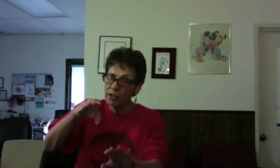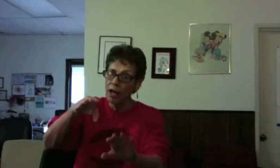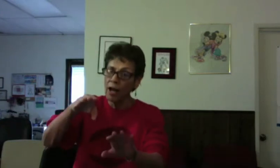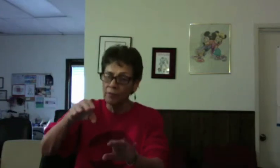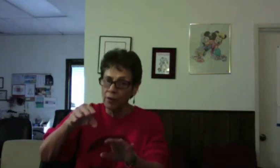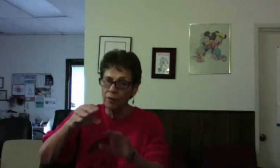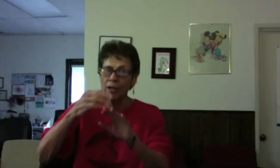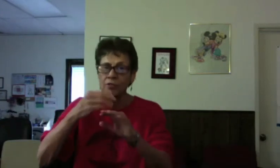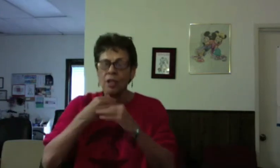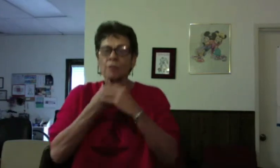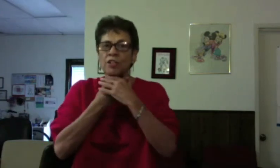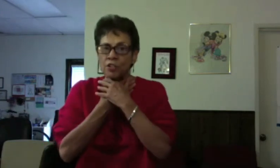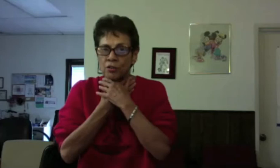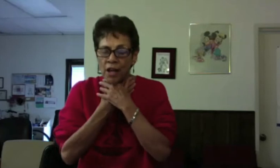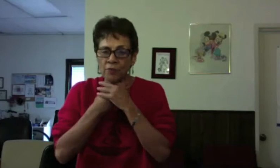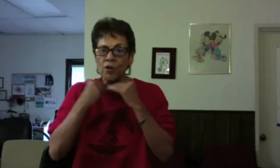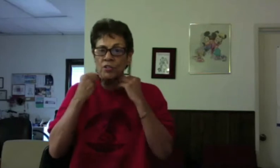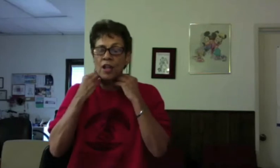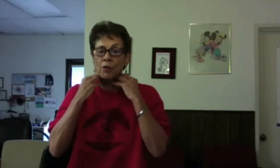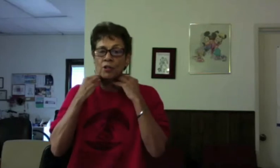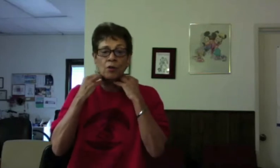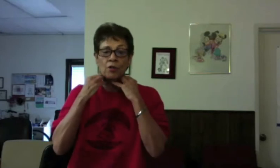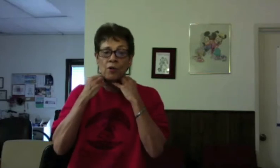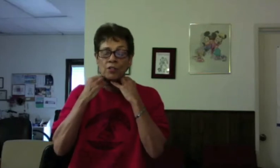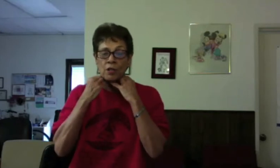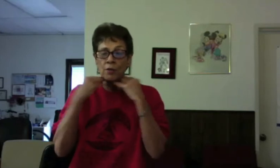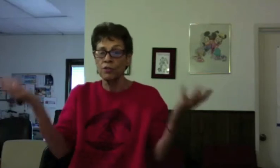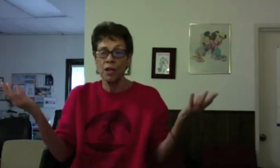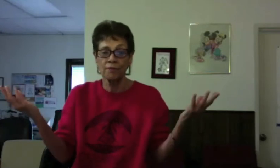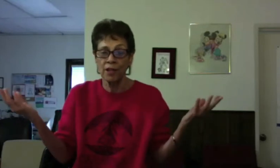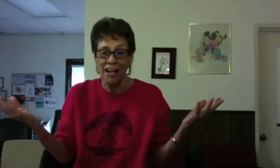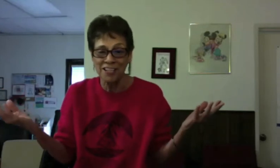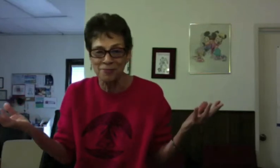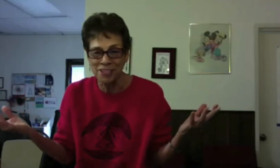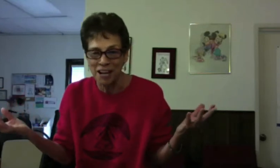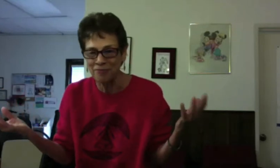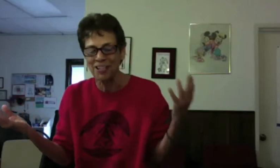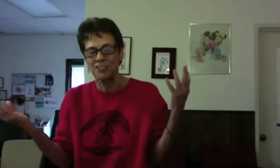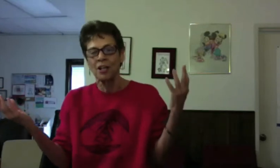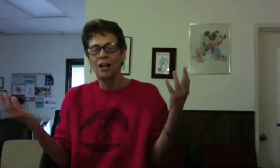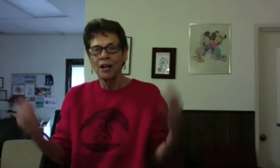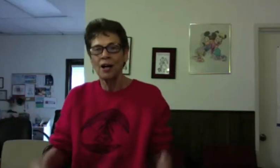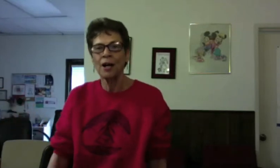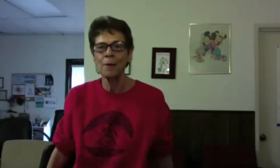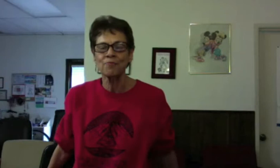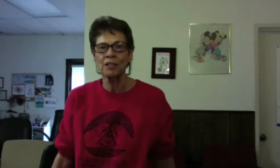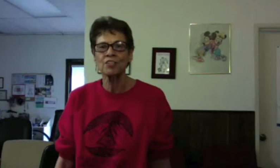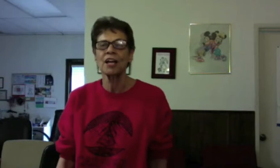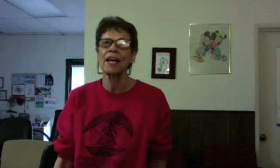higher now, right? Still not your voice. Now we're going to go to your voice. What do you have for lunch? I asked, what do you have for lunch? Let's see. I had an